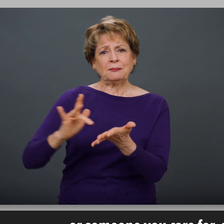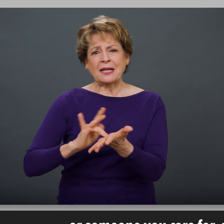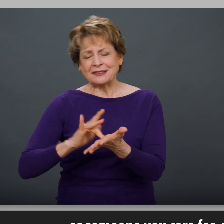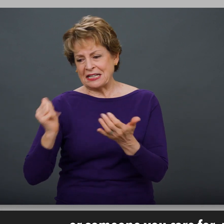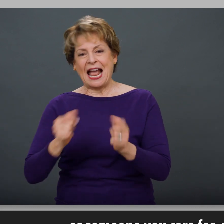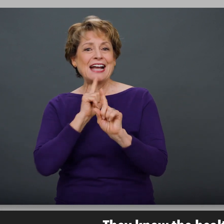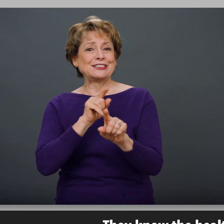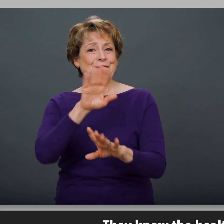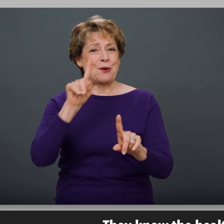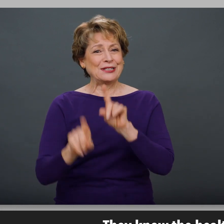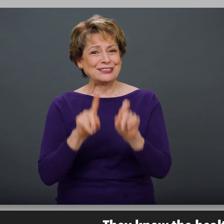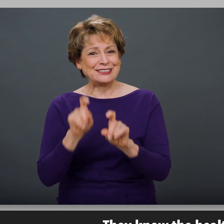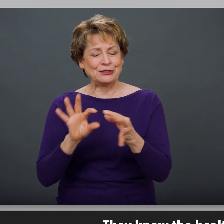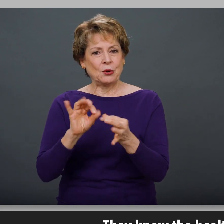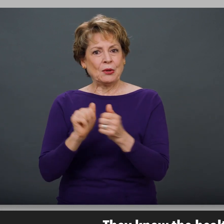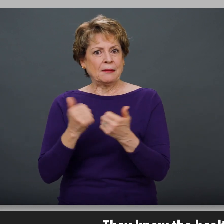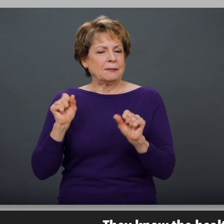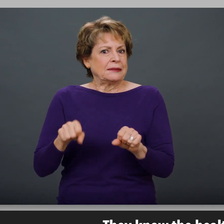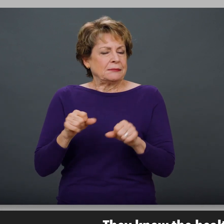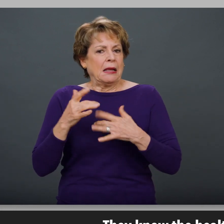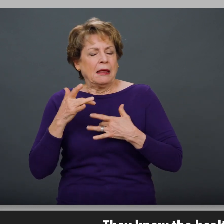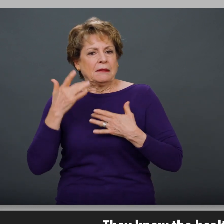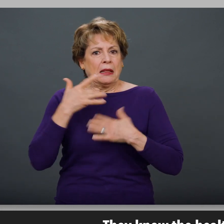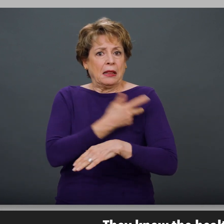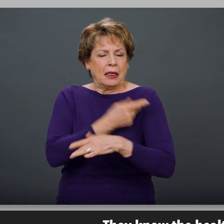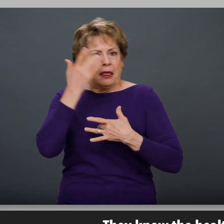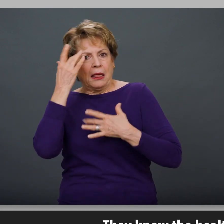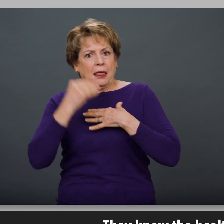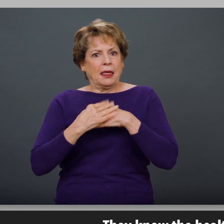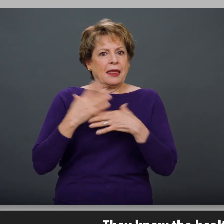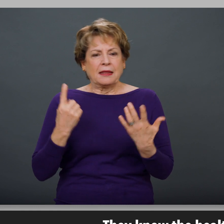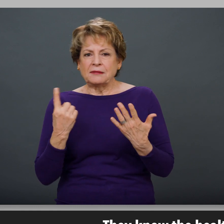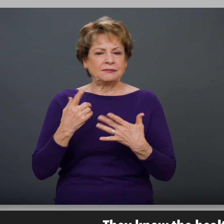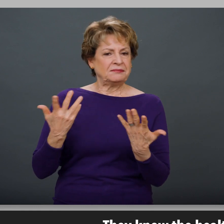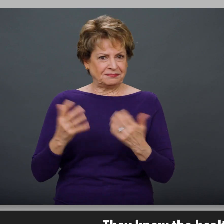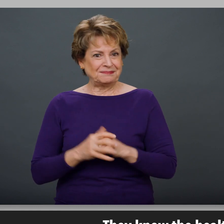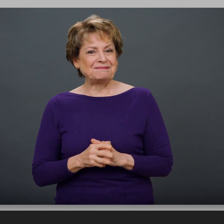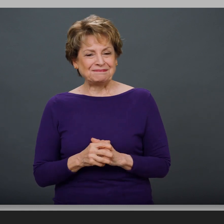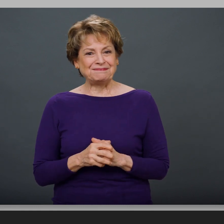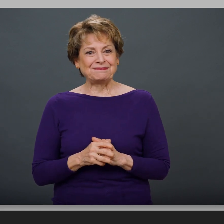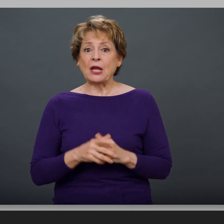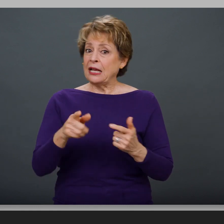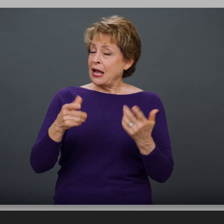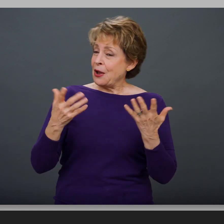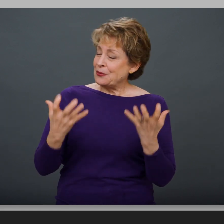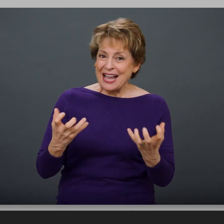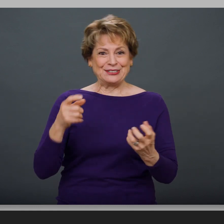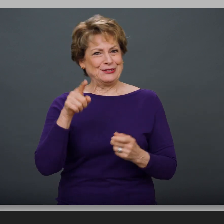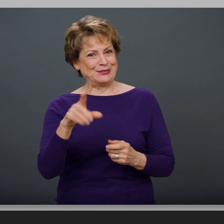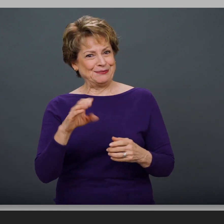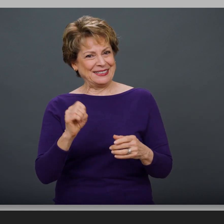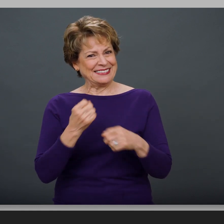care provider. They know the health of your child best and can review your child's medical history and can answer questions